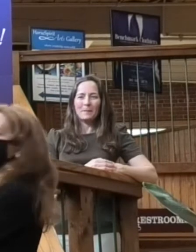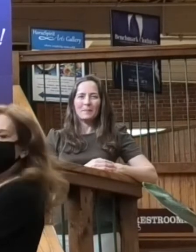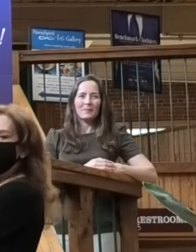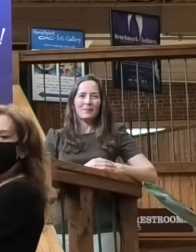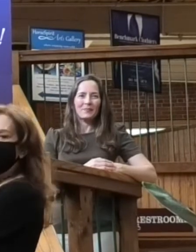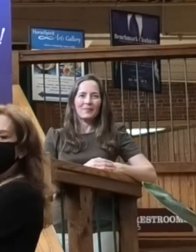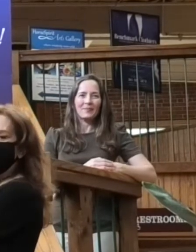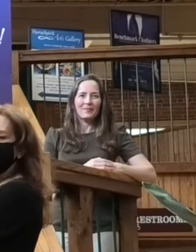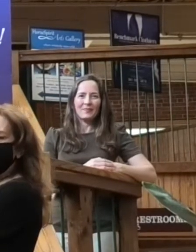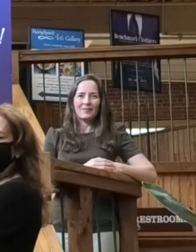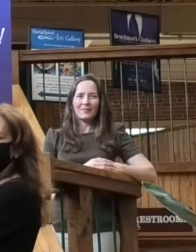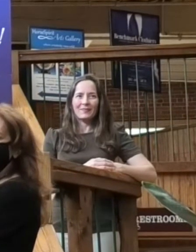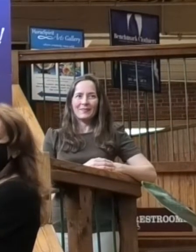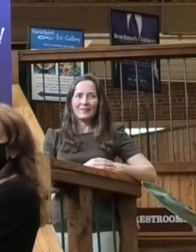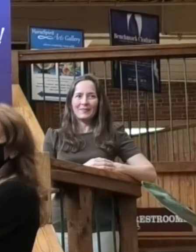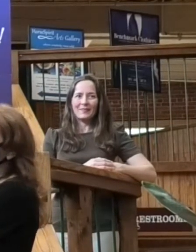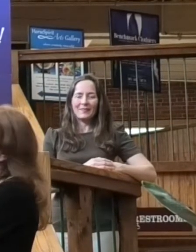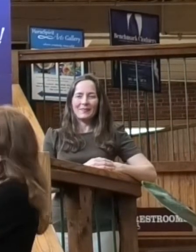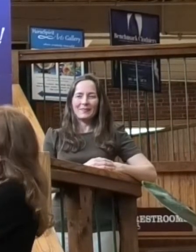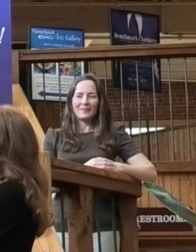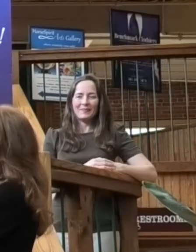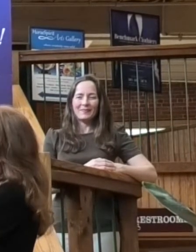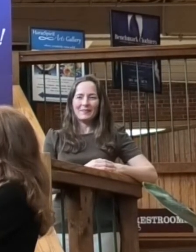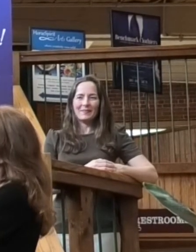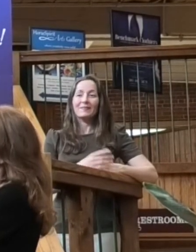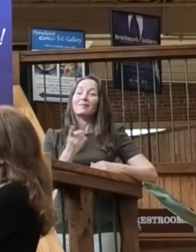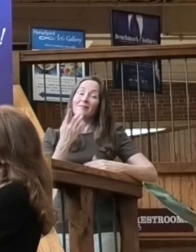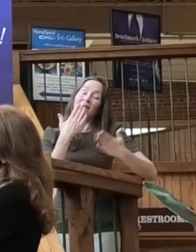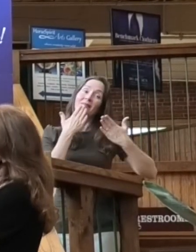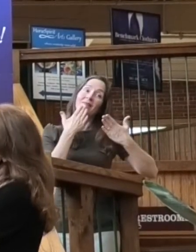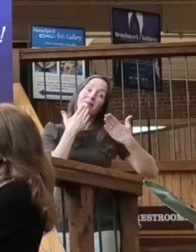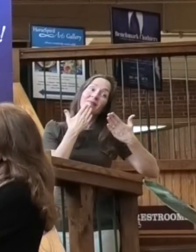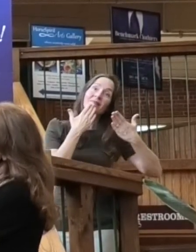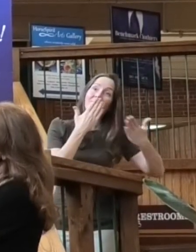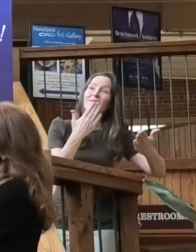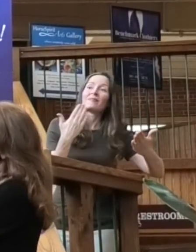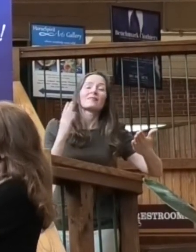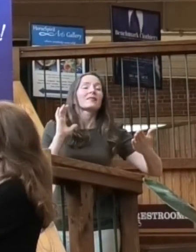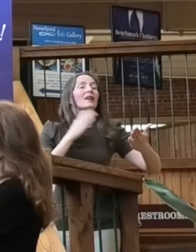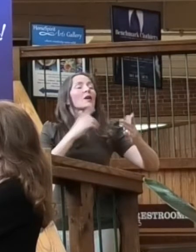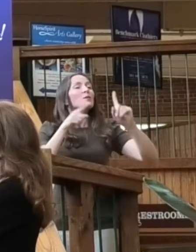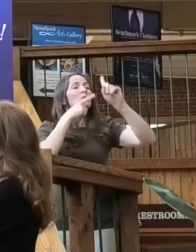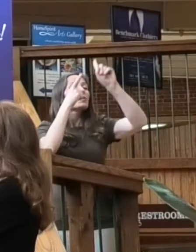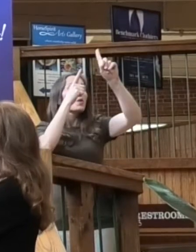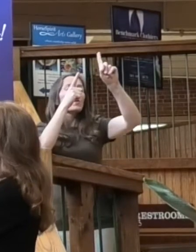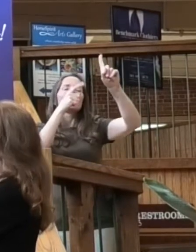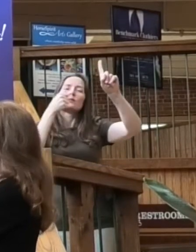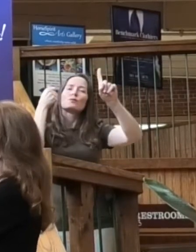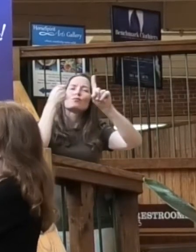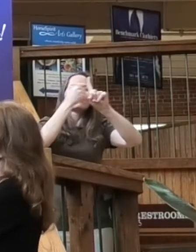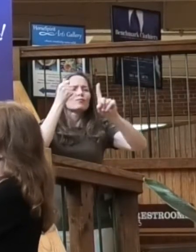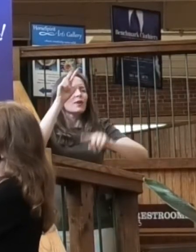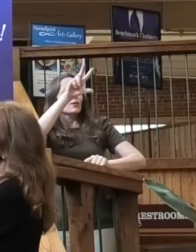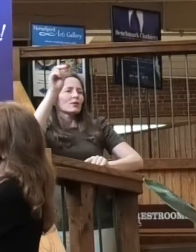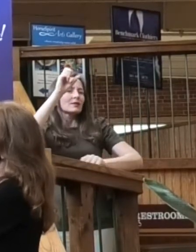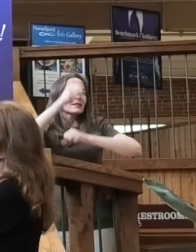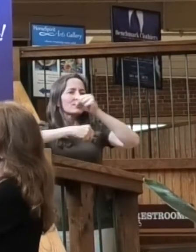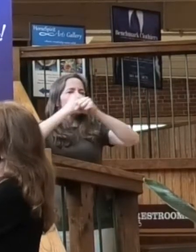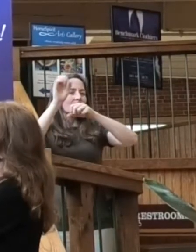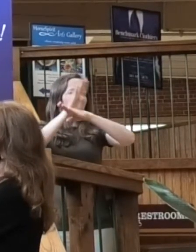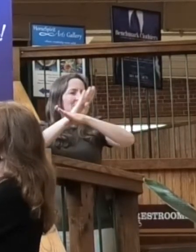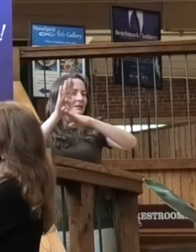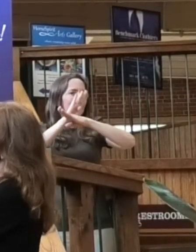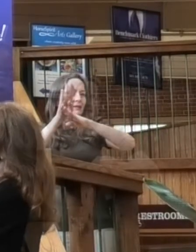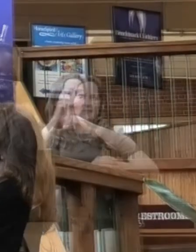year 30. We've been in business 29 years, and we hope to keep going, and this will really help. And we appreciate you now